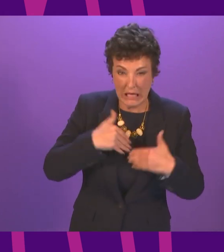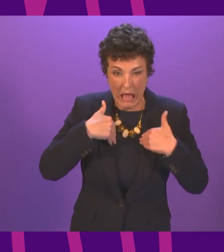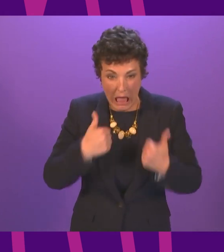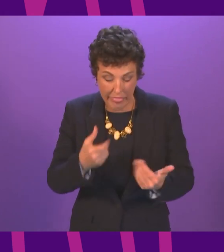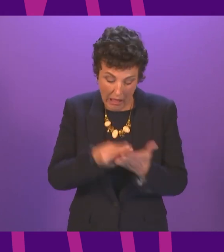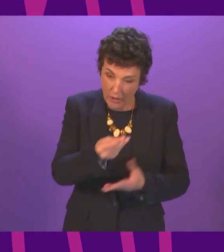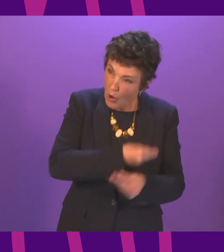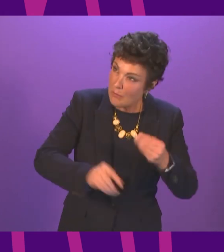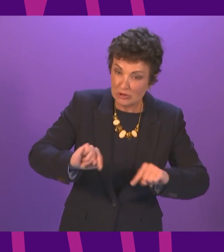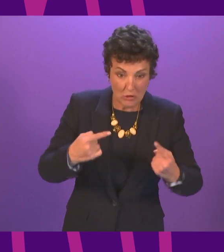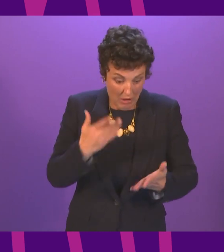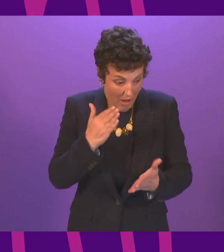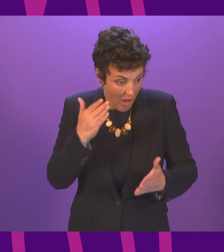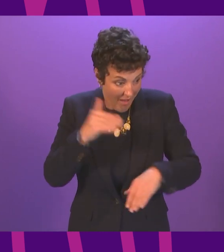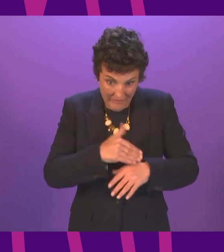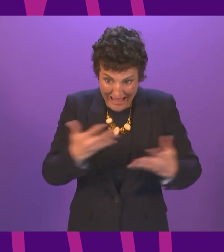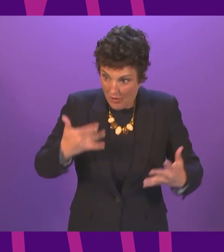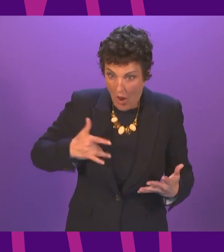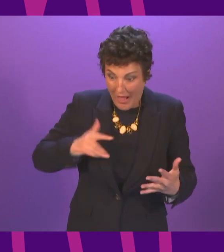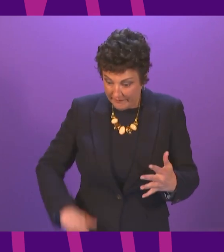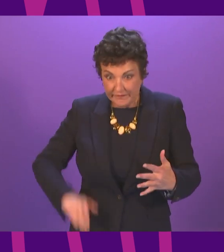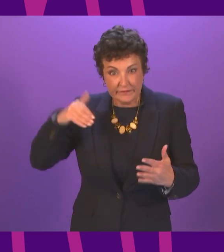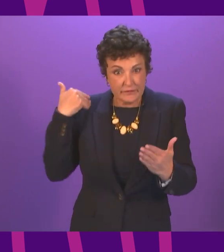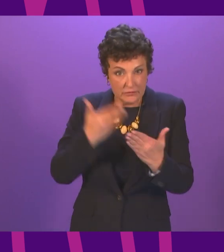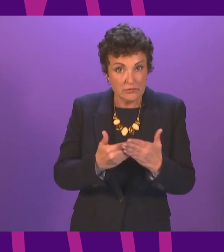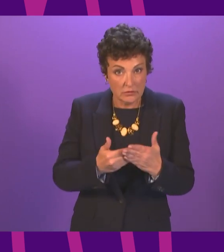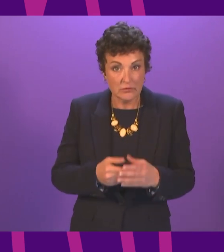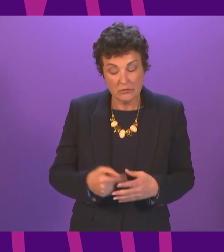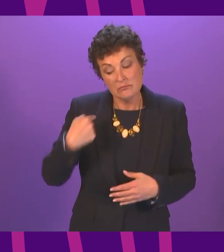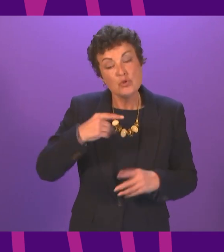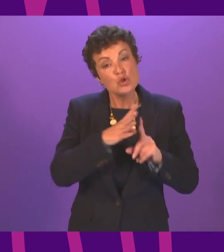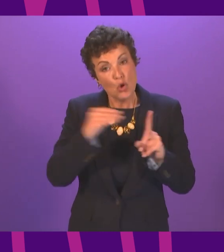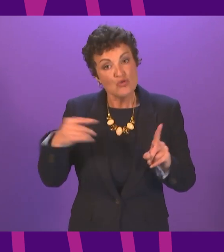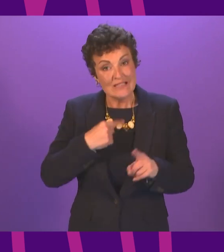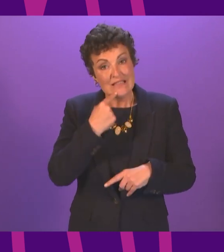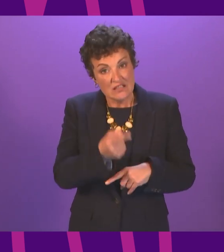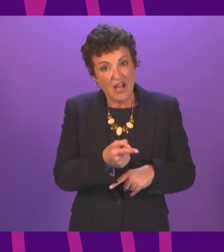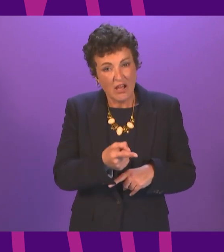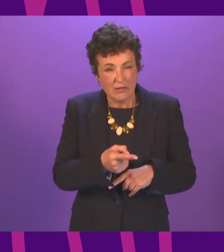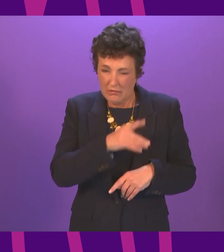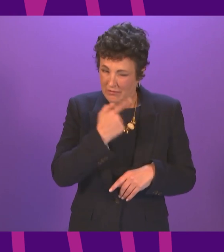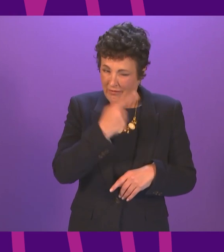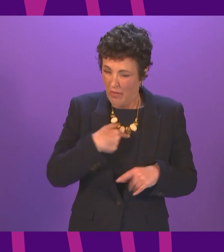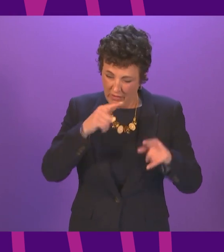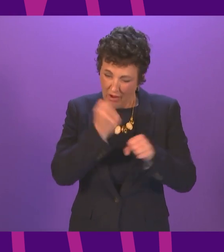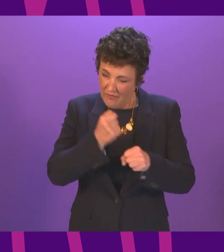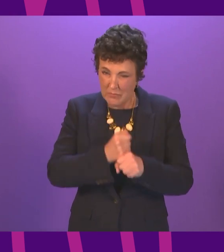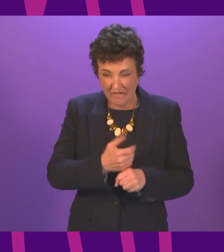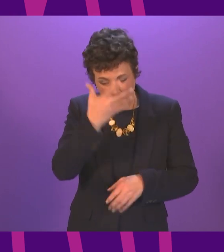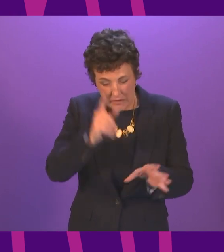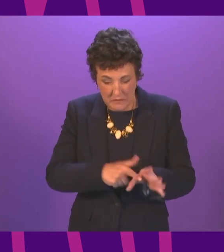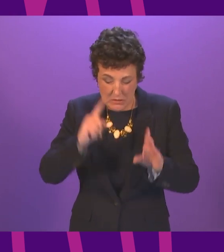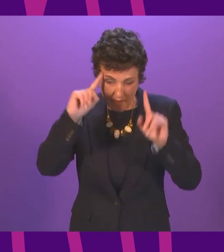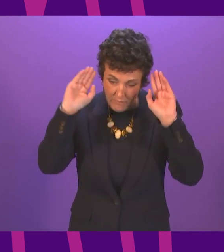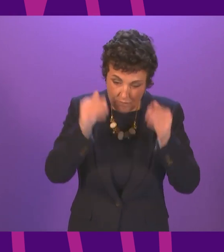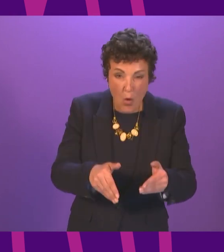affected any of us in our lifetimes. We made the point during the recent election campaign that the unrelenting focus of government for the next five